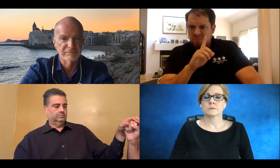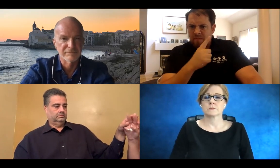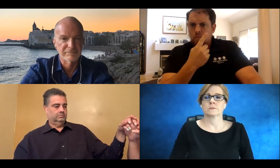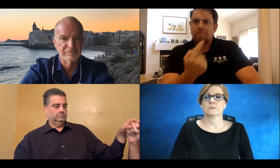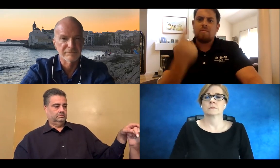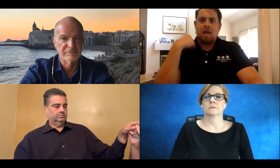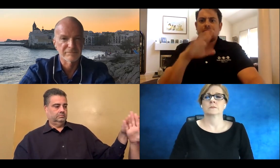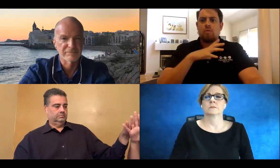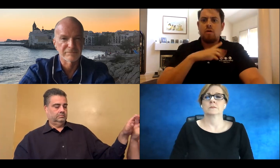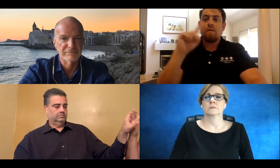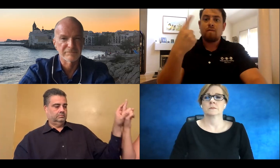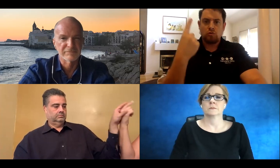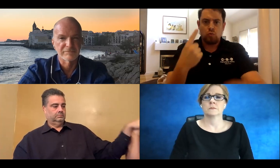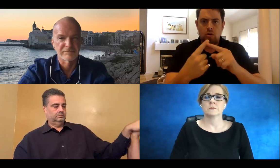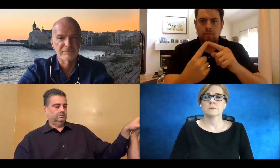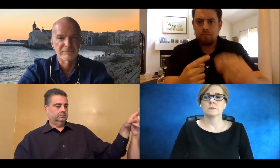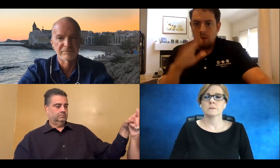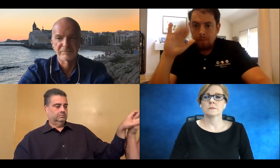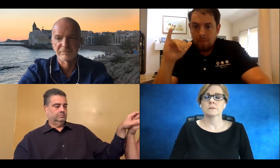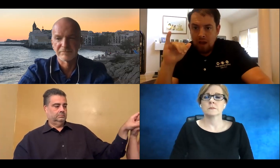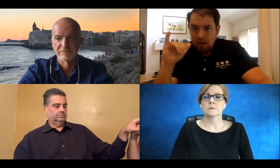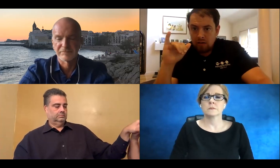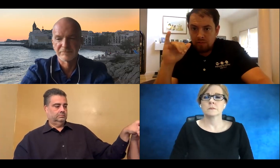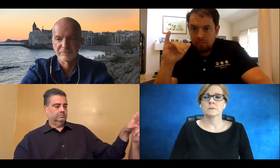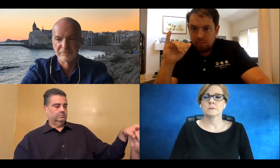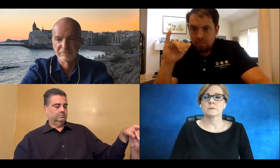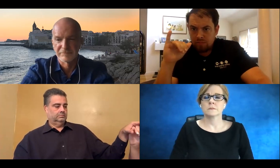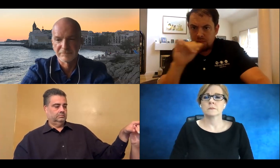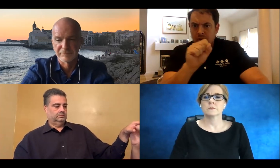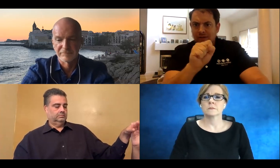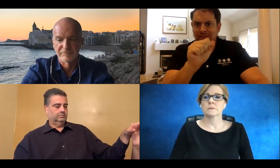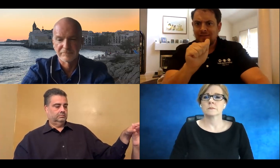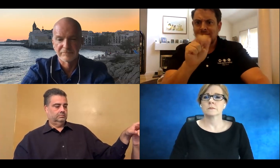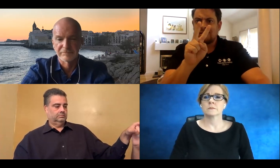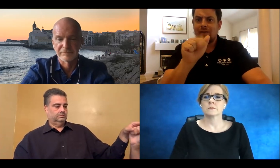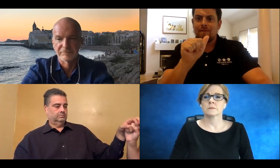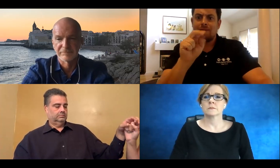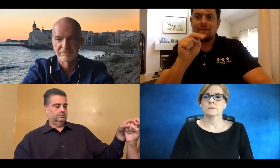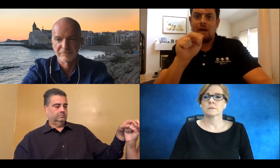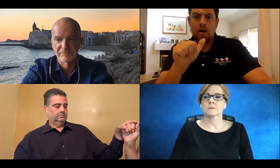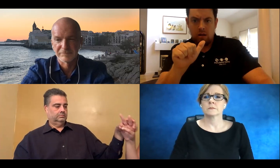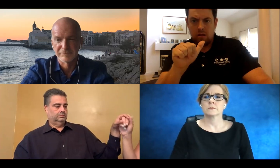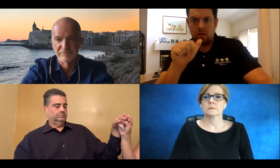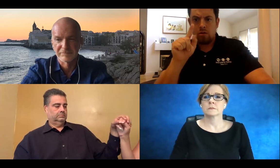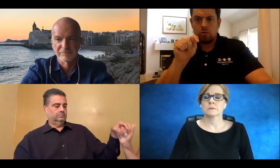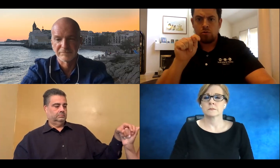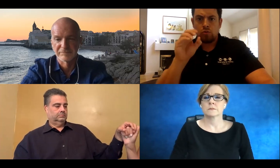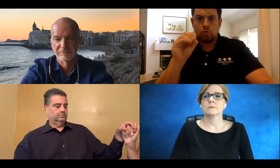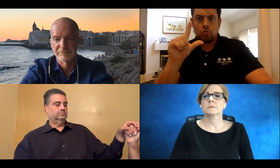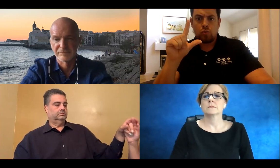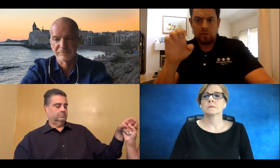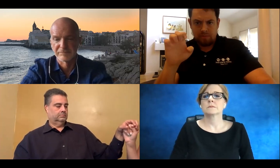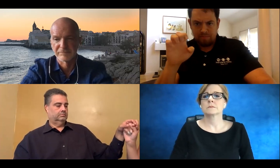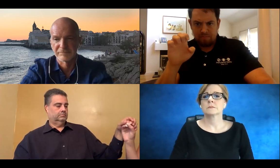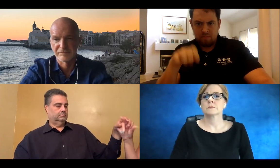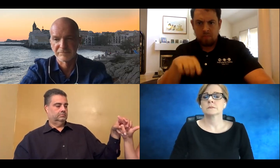This one is, which was was the first one here. That's